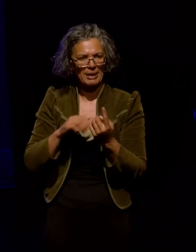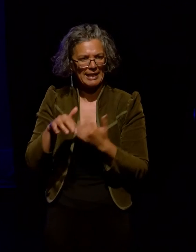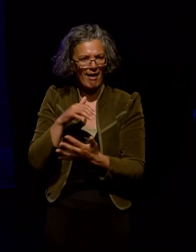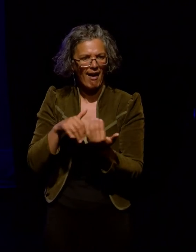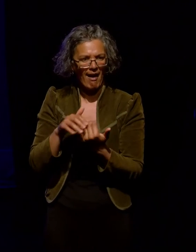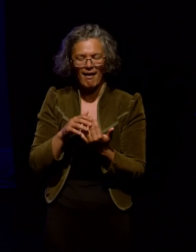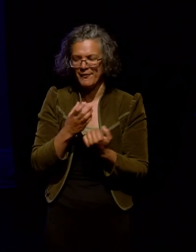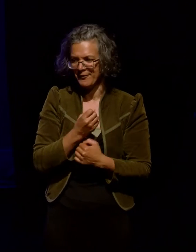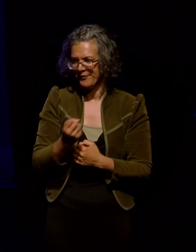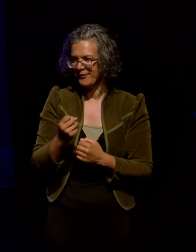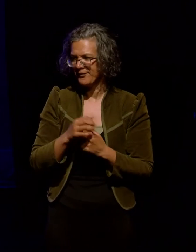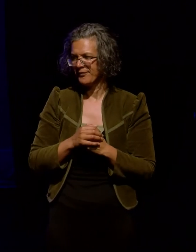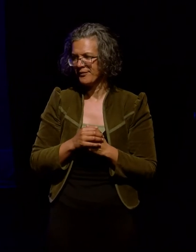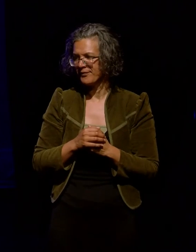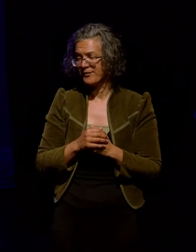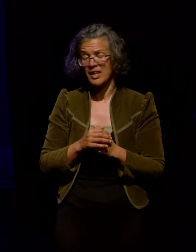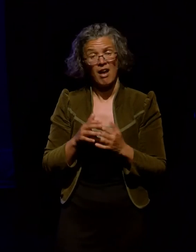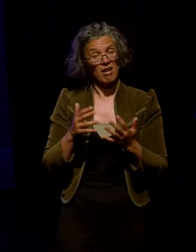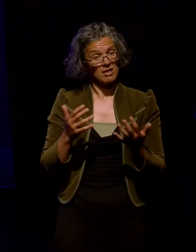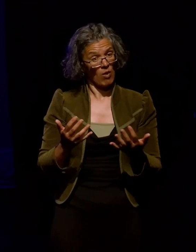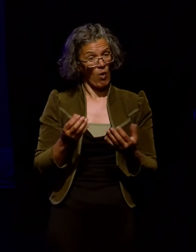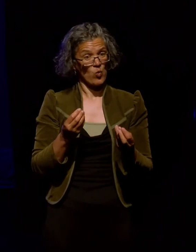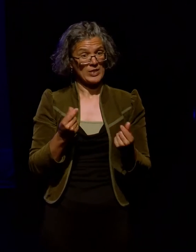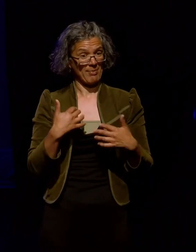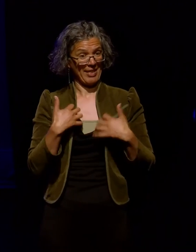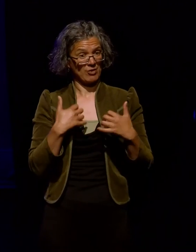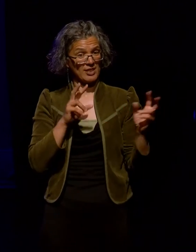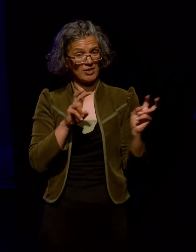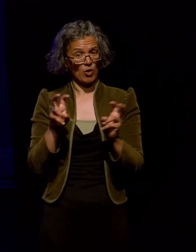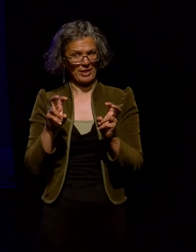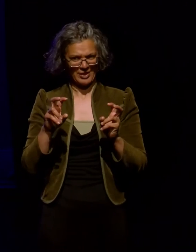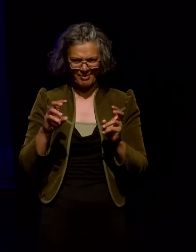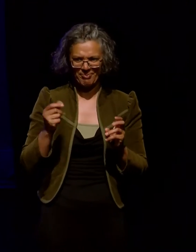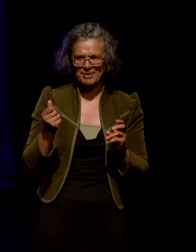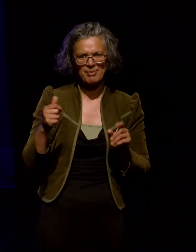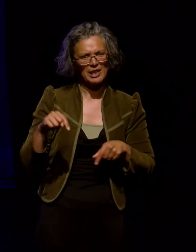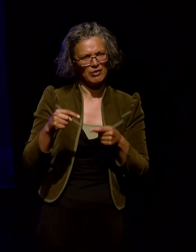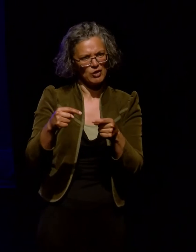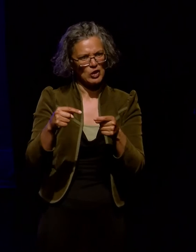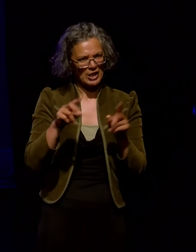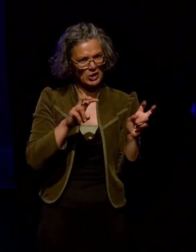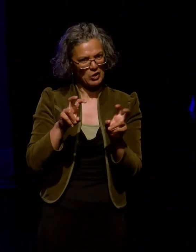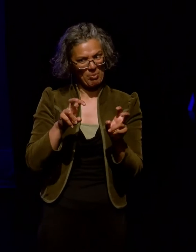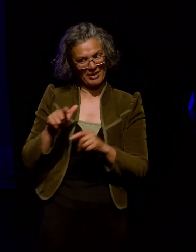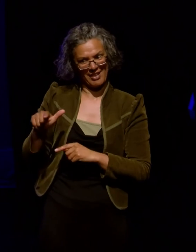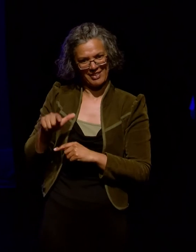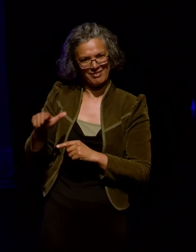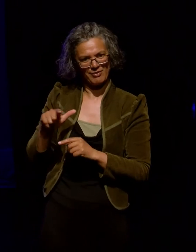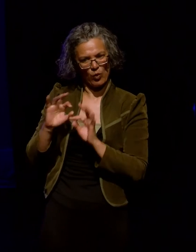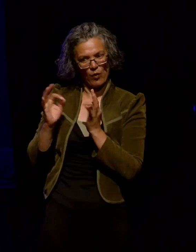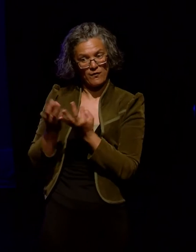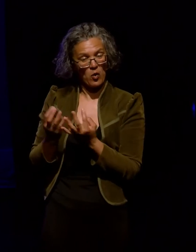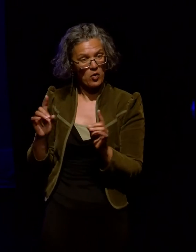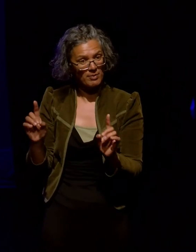I just thought I'd outline for you some of the interesting and challenging topics that have been raised at recent forums and